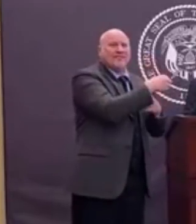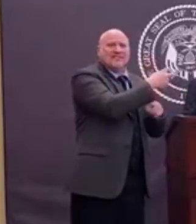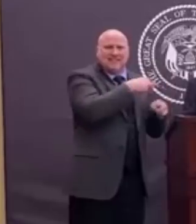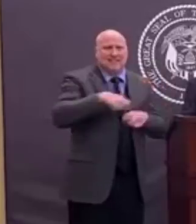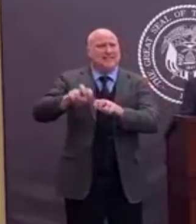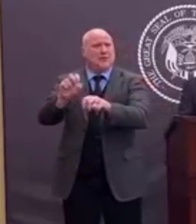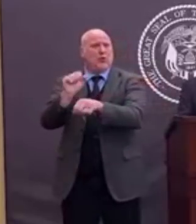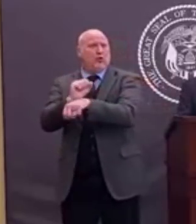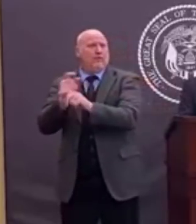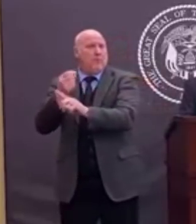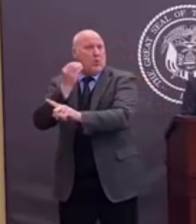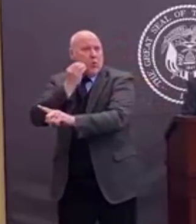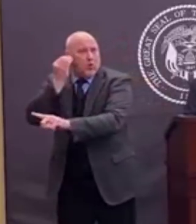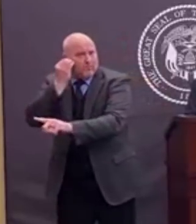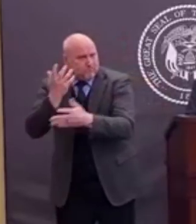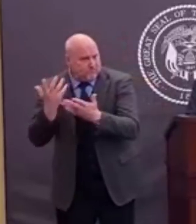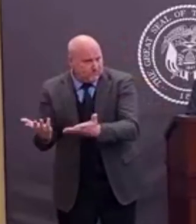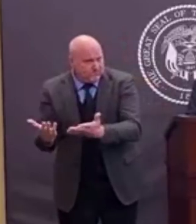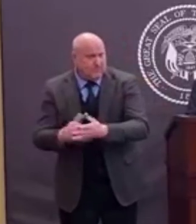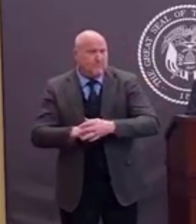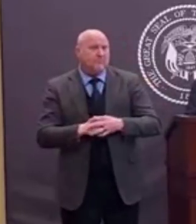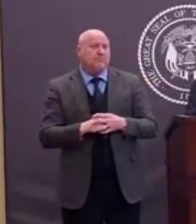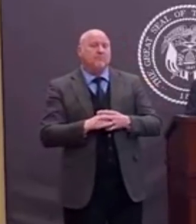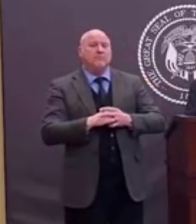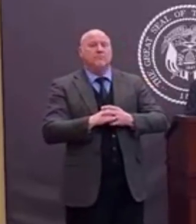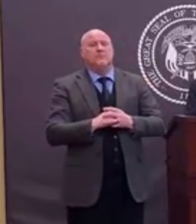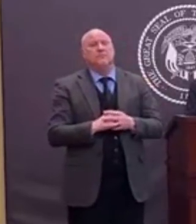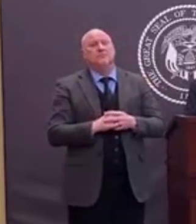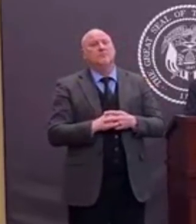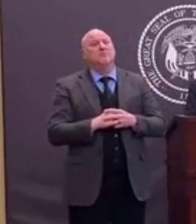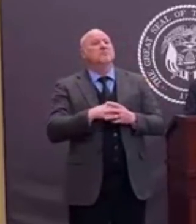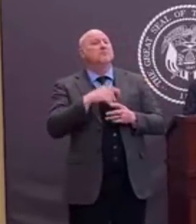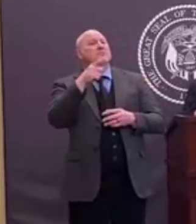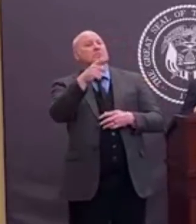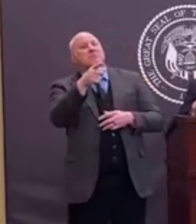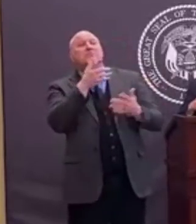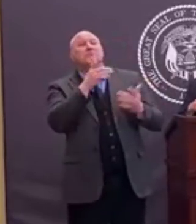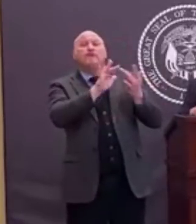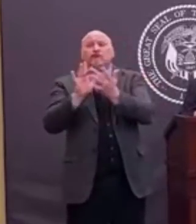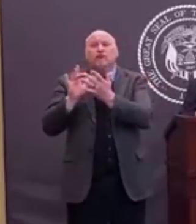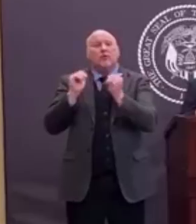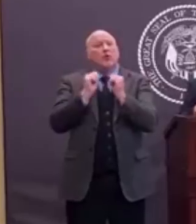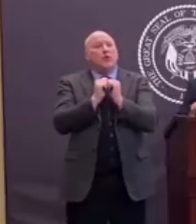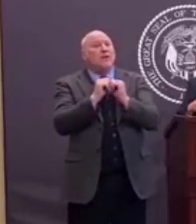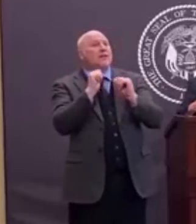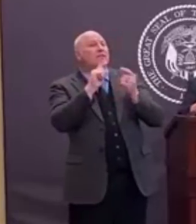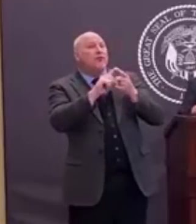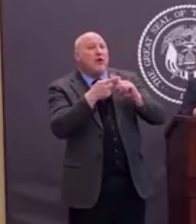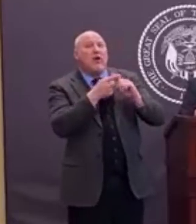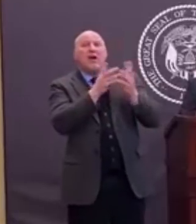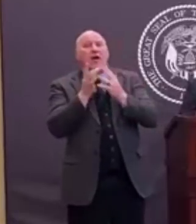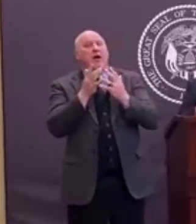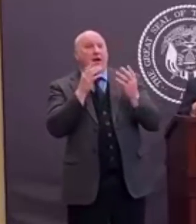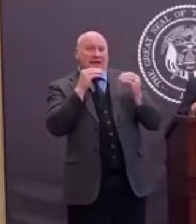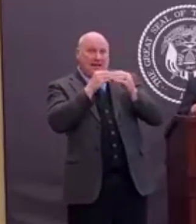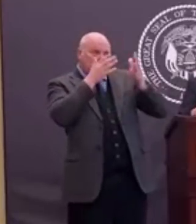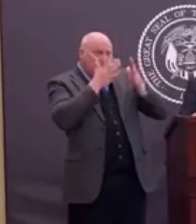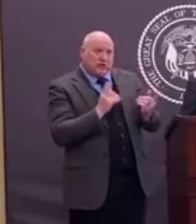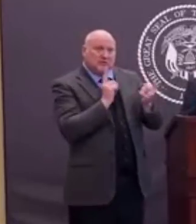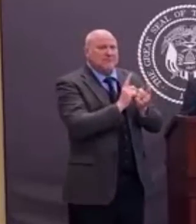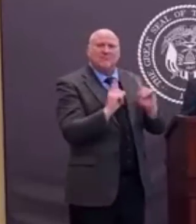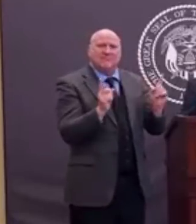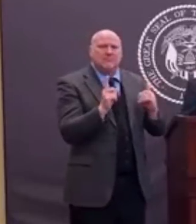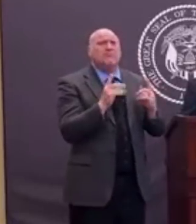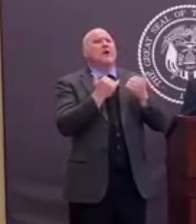Encourage phone and video chats. We have the technology today to help us with communication. We're social